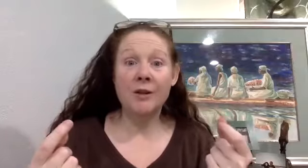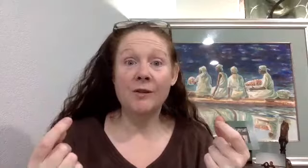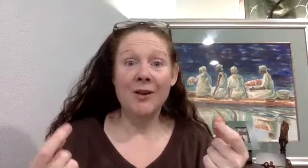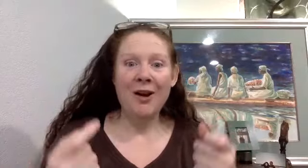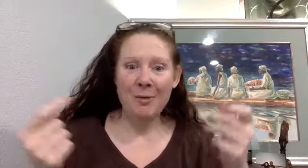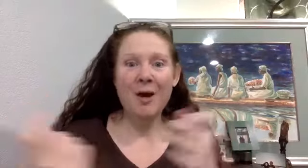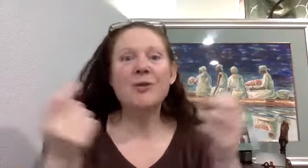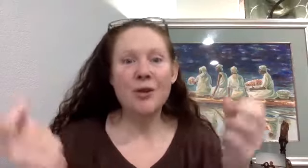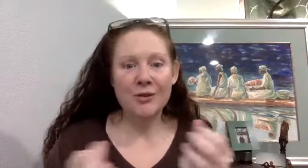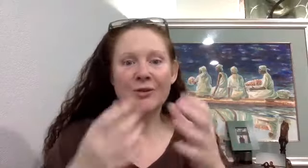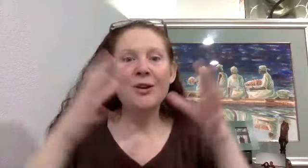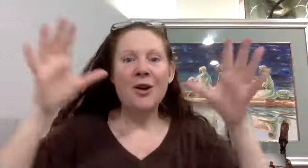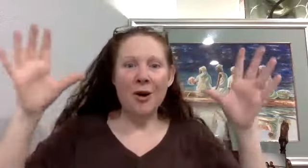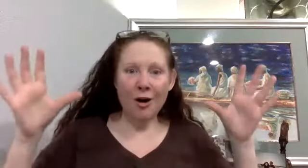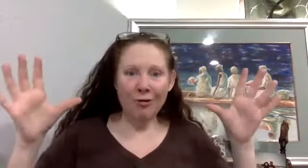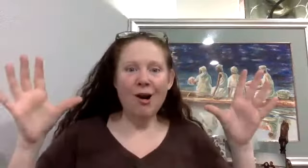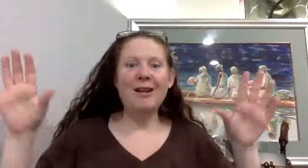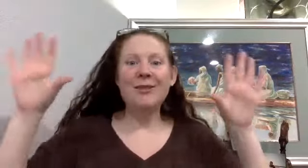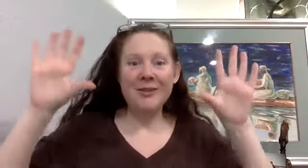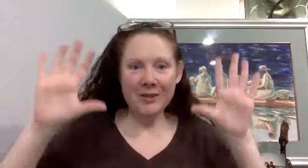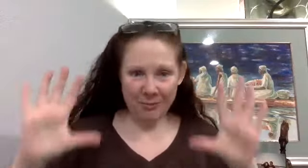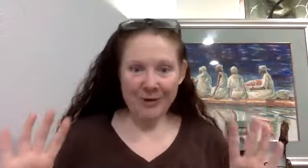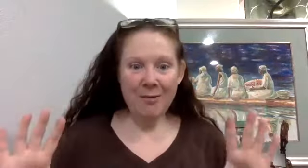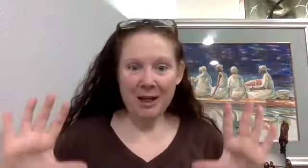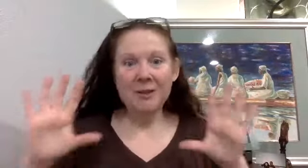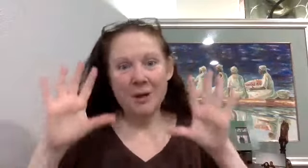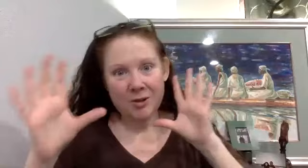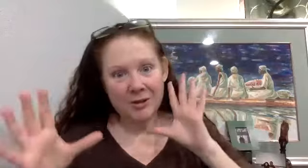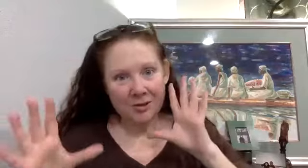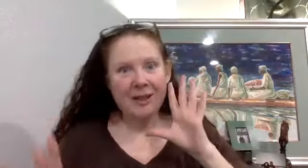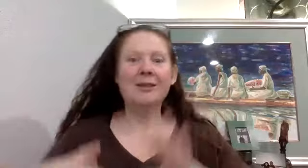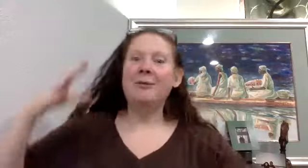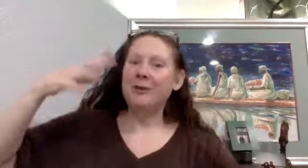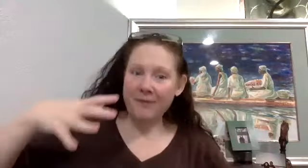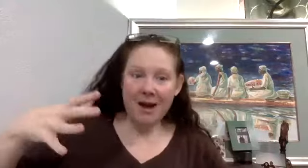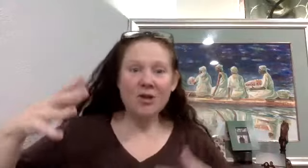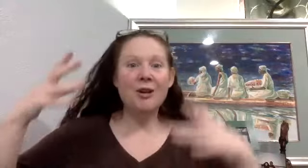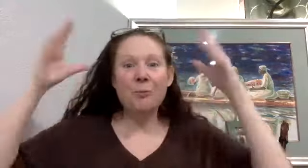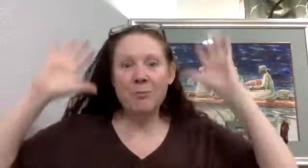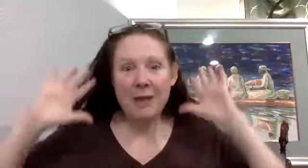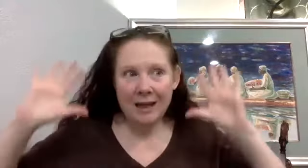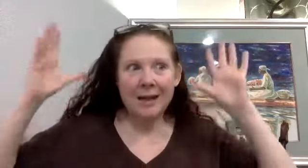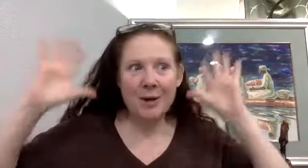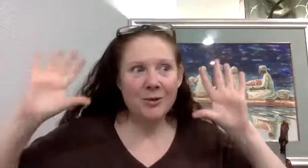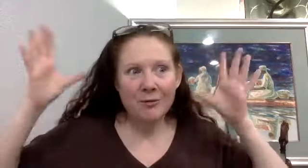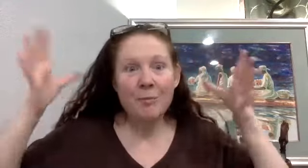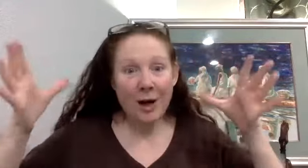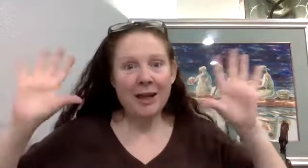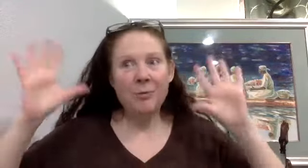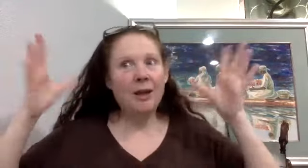about certain overall illnesses and what that means musculoskeletal with the fascia, with me and my sort of embodiment,